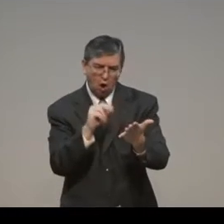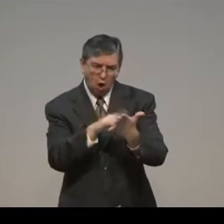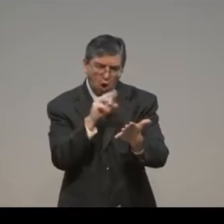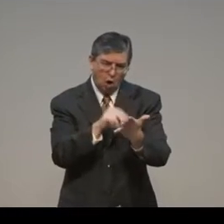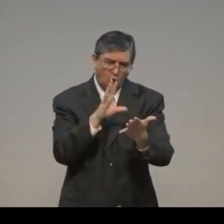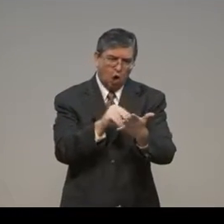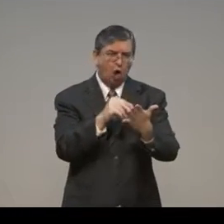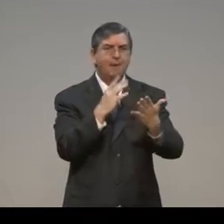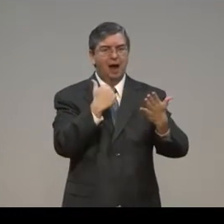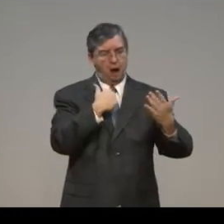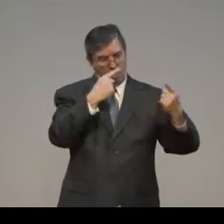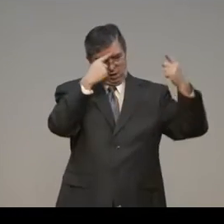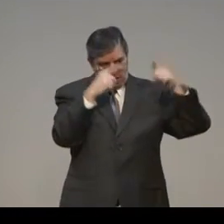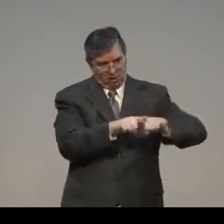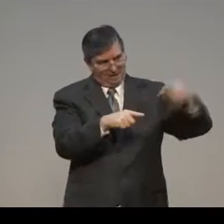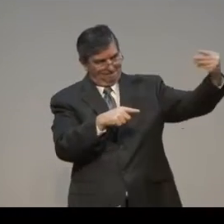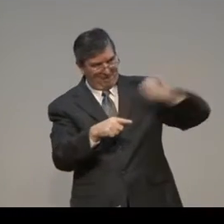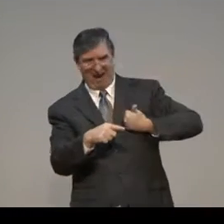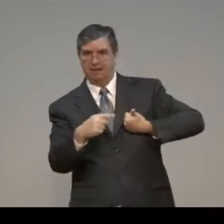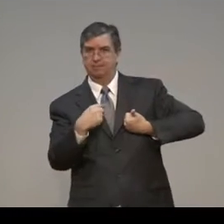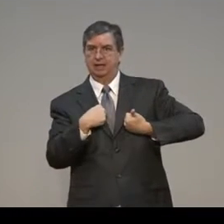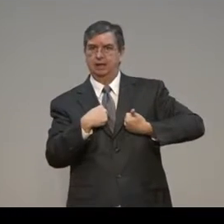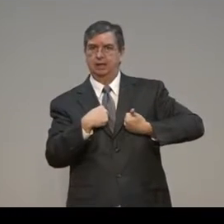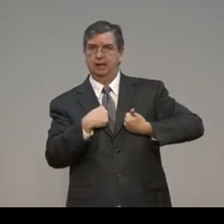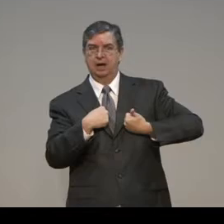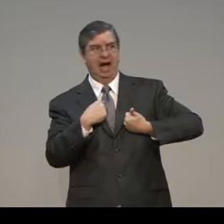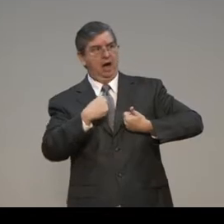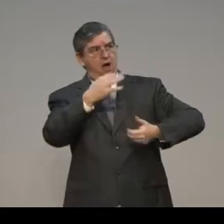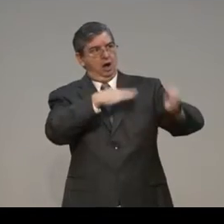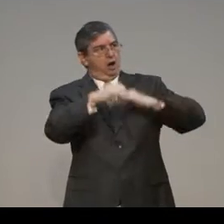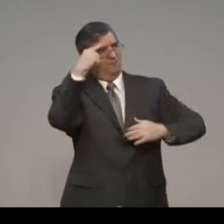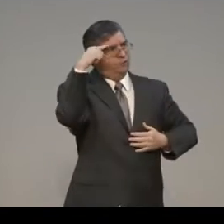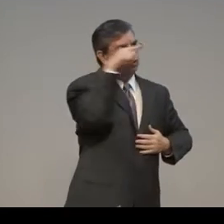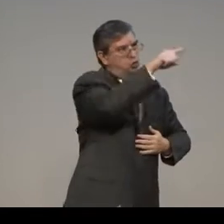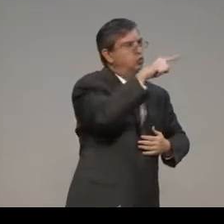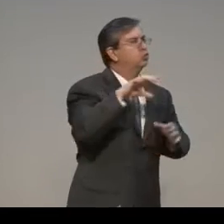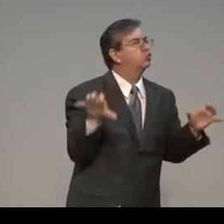in order to accomplish the criteria of what they're hiring you for so that your pay